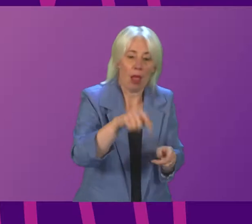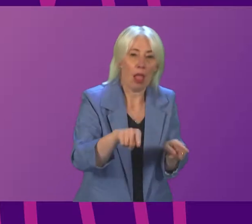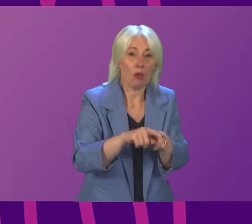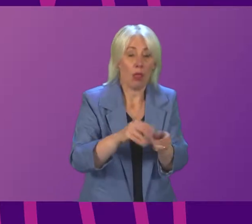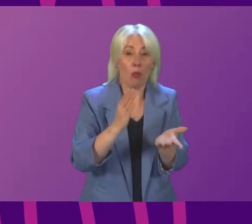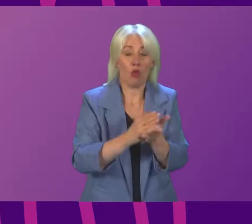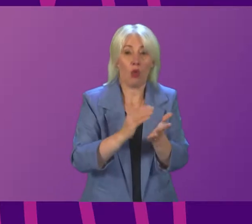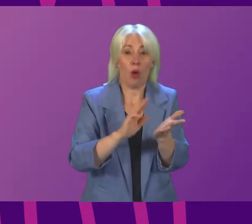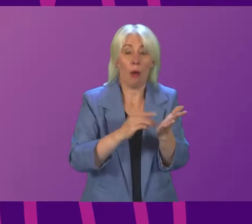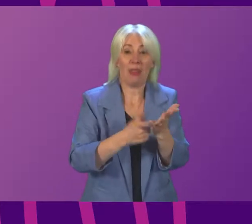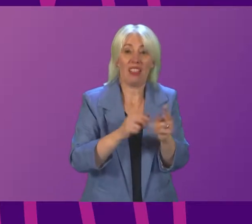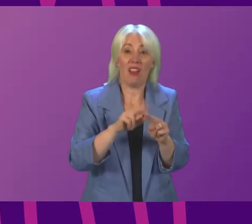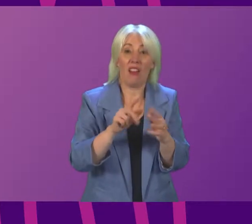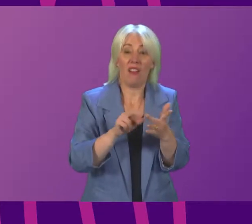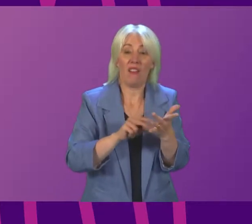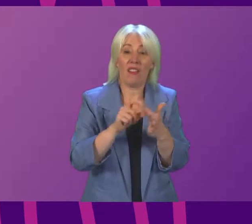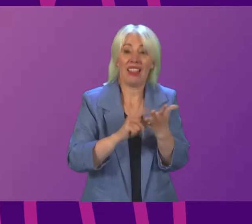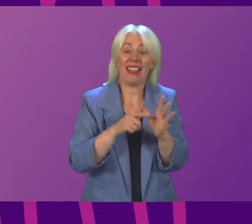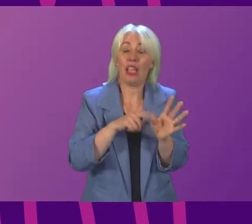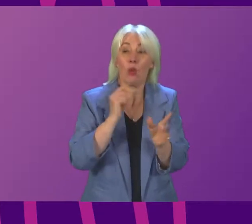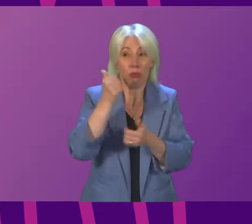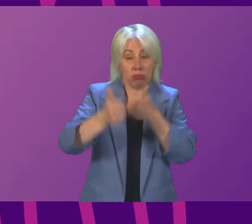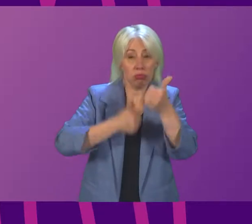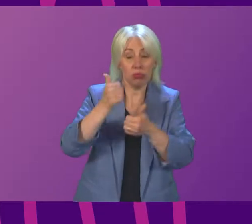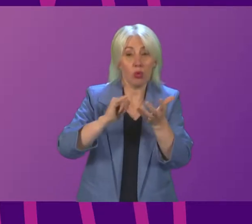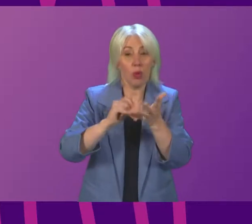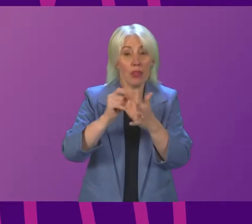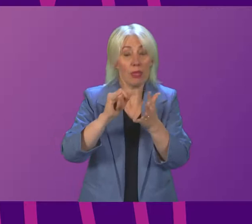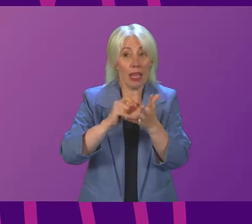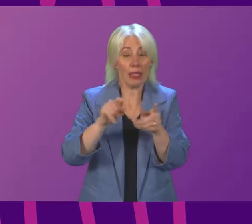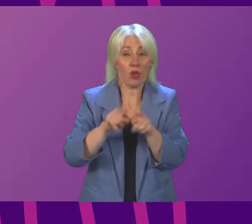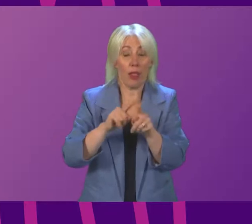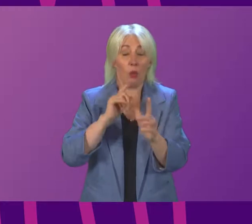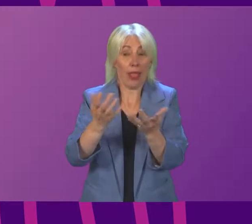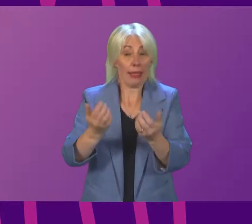SPS for this action and welcome the intention to take forward the amendments to the prison rules.